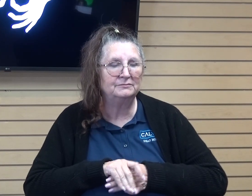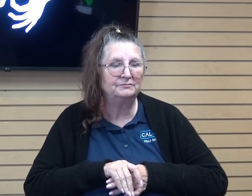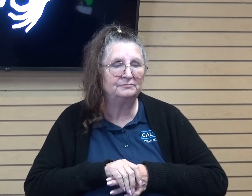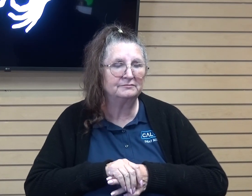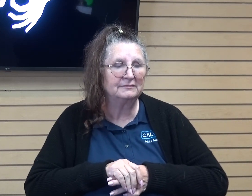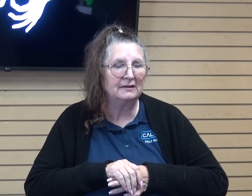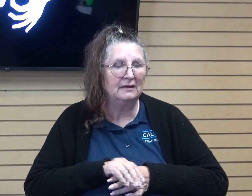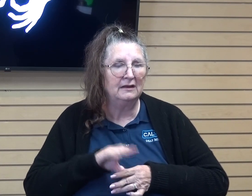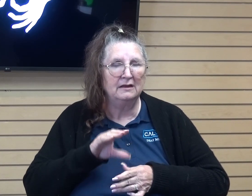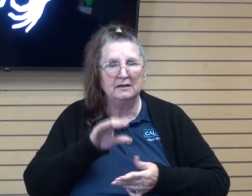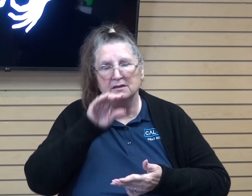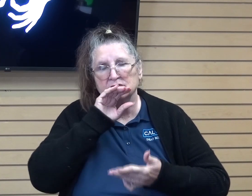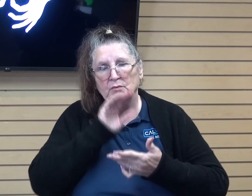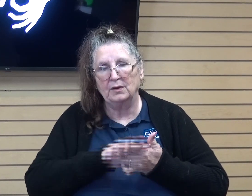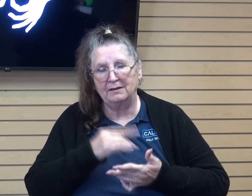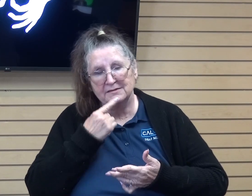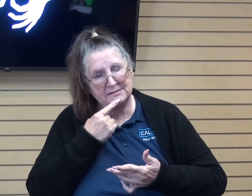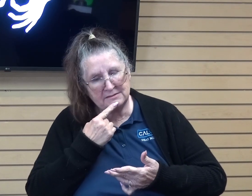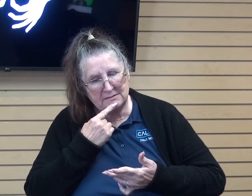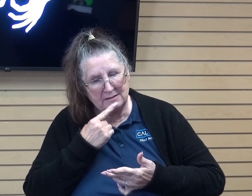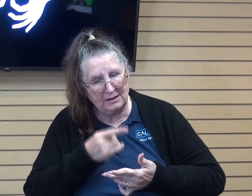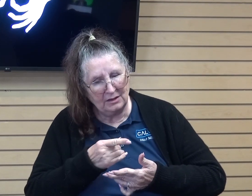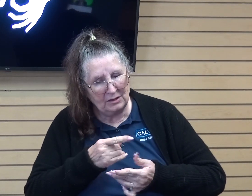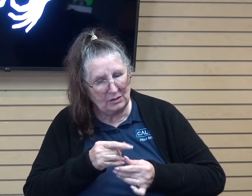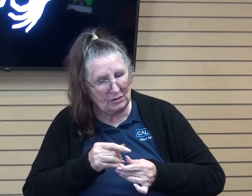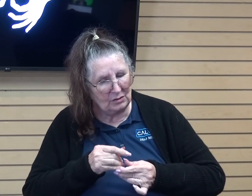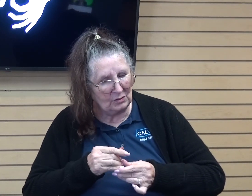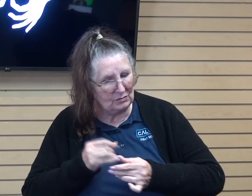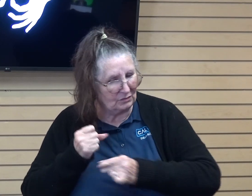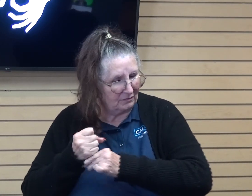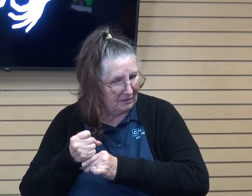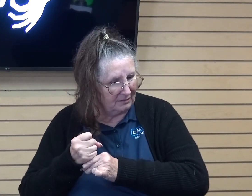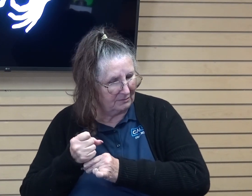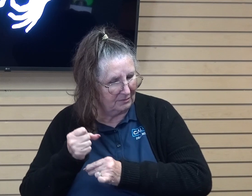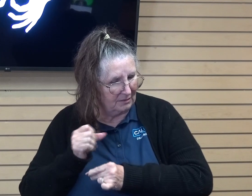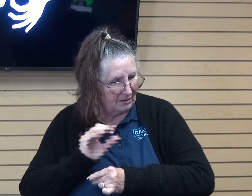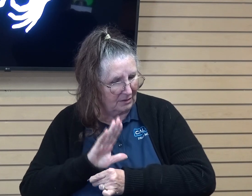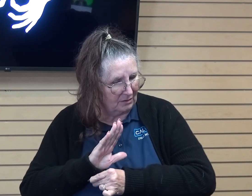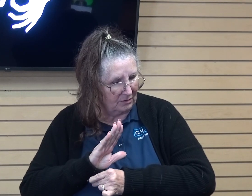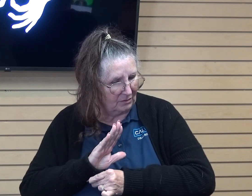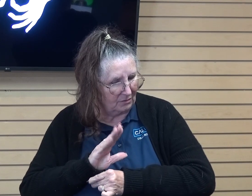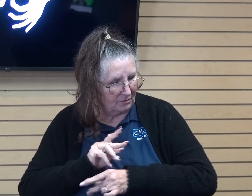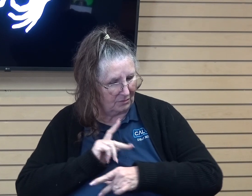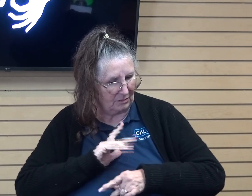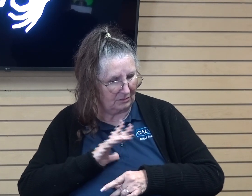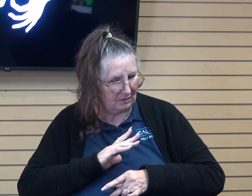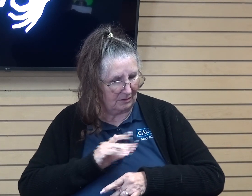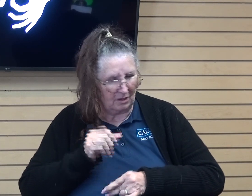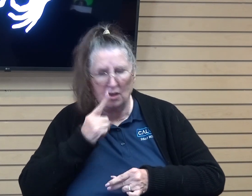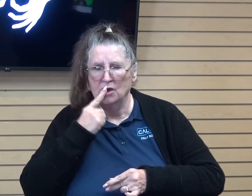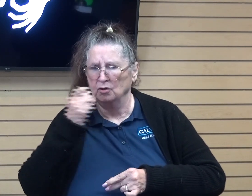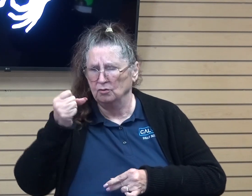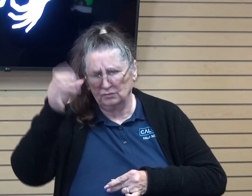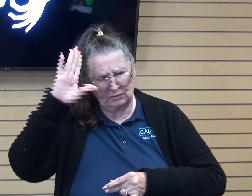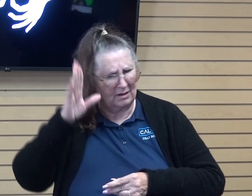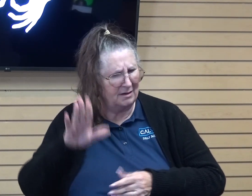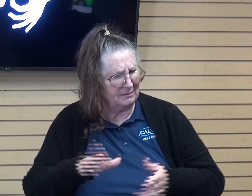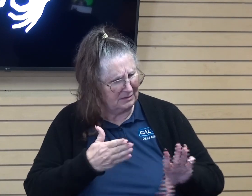Then his wife said to him, do you still hold fast to your integrity? Curse God and die. But he